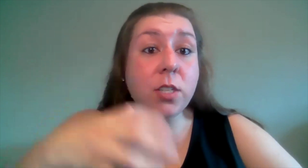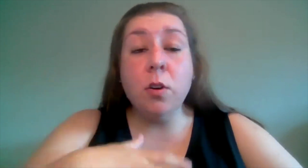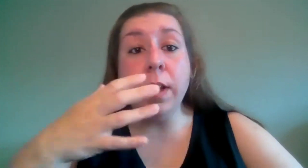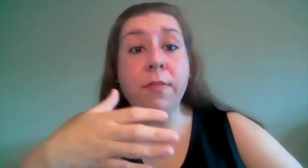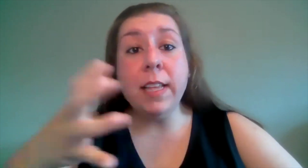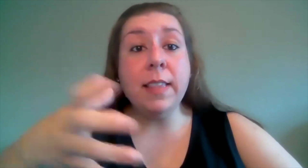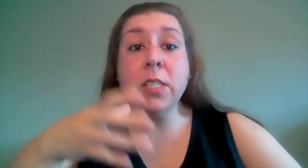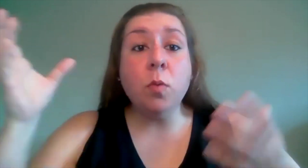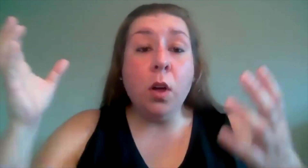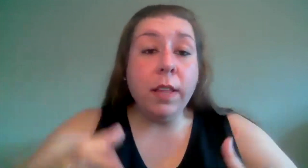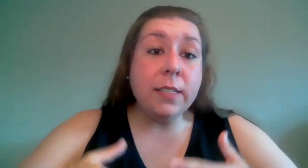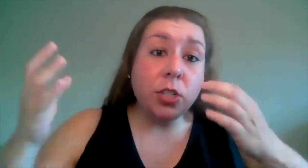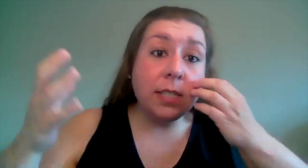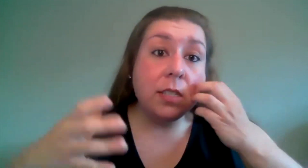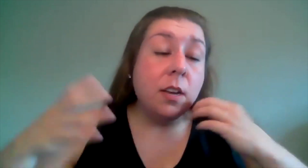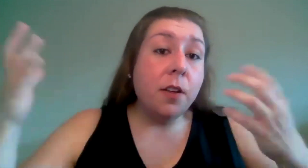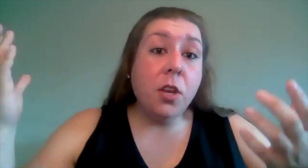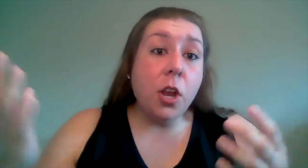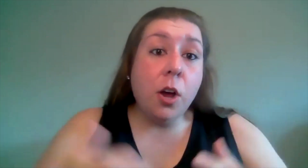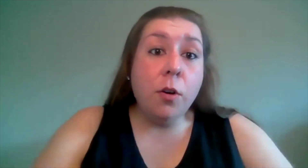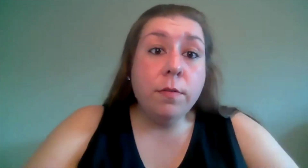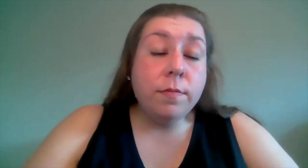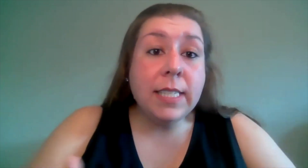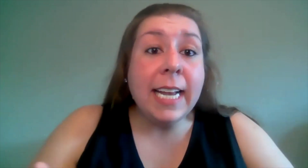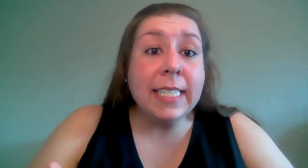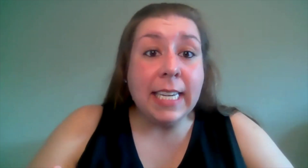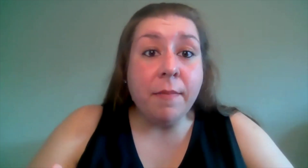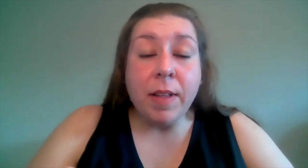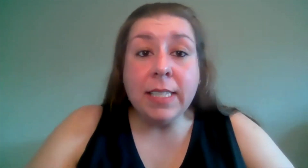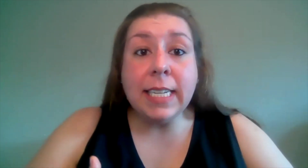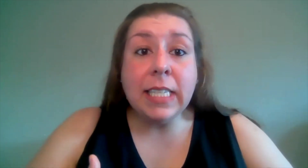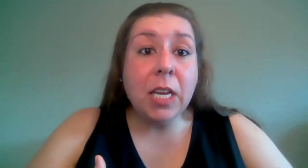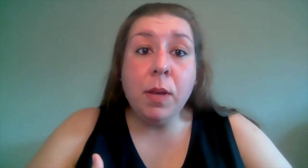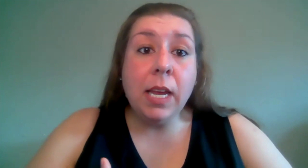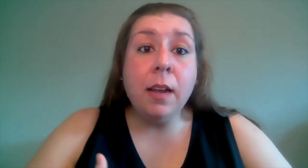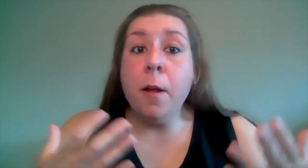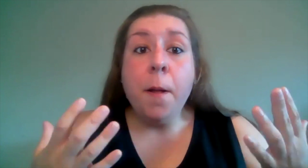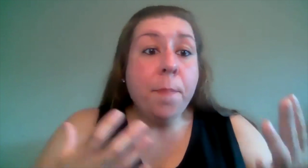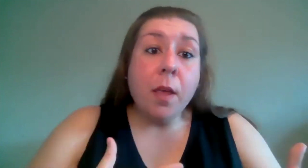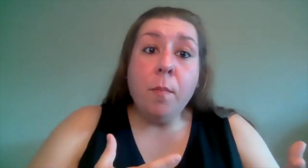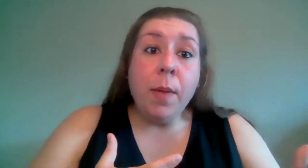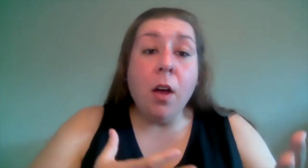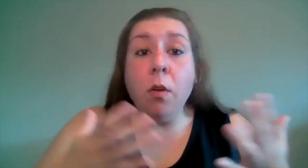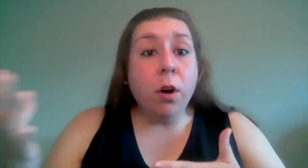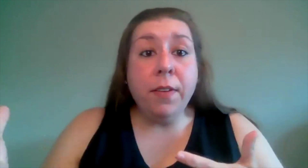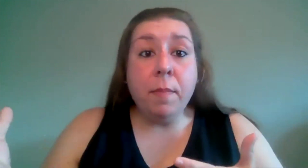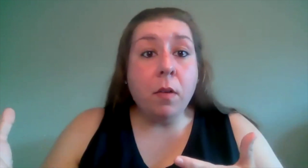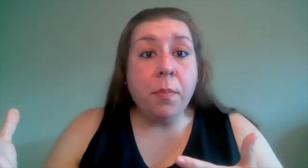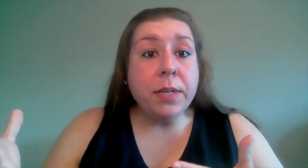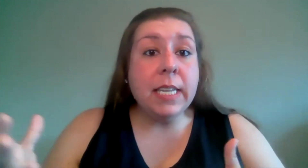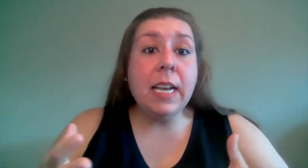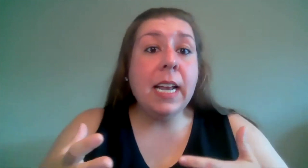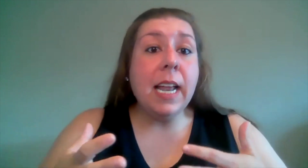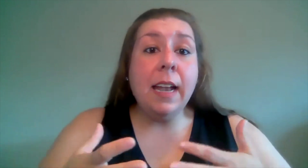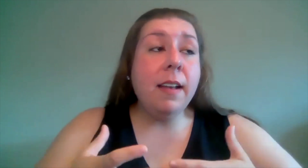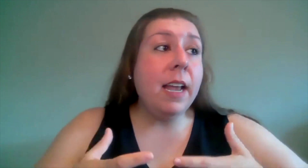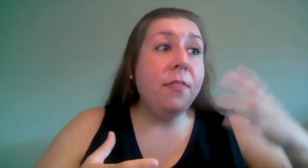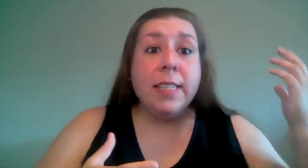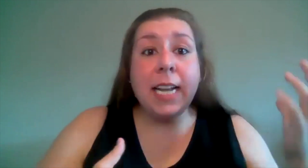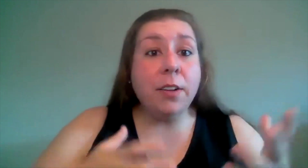so if this role is just you know stacy and stacy could be male or female representing and if it's an